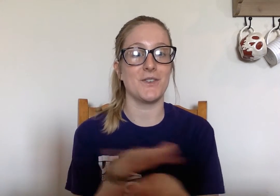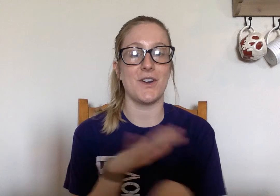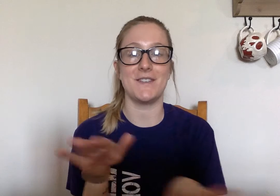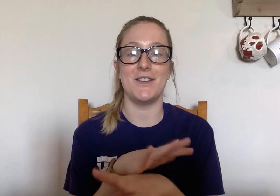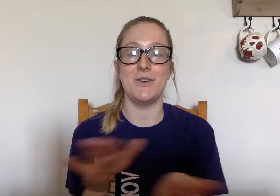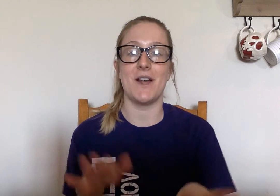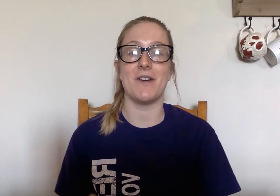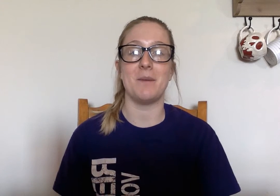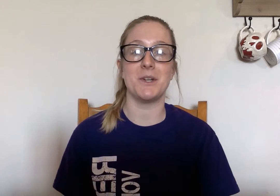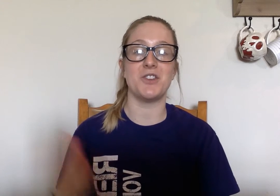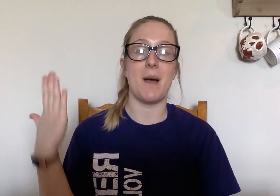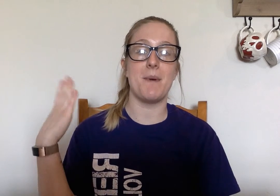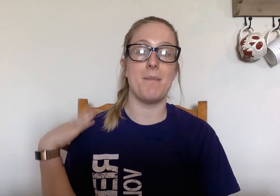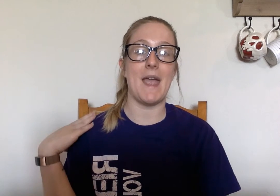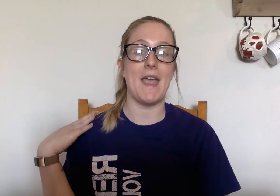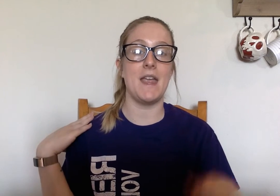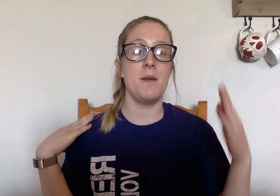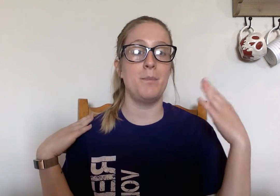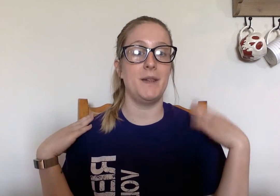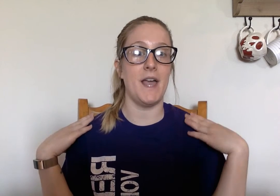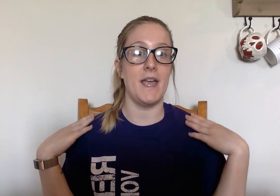Crisscross, they do not rag. Good job. May, play.